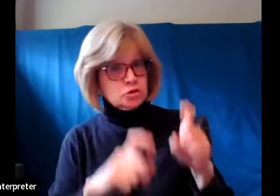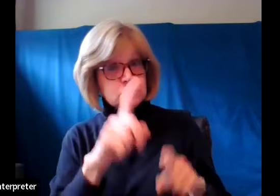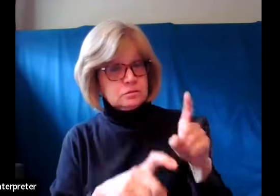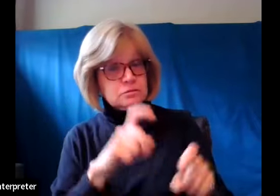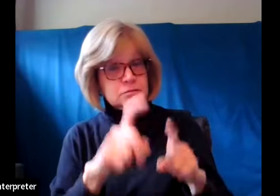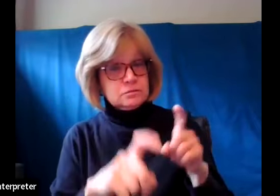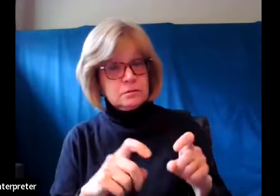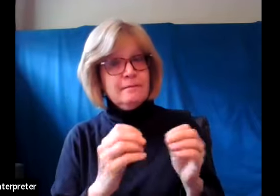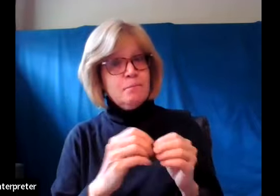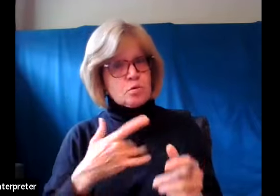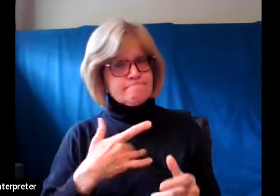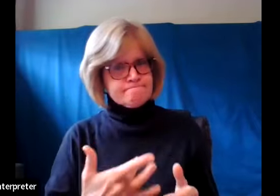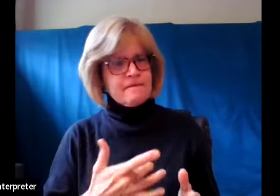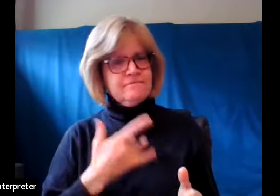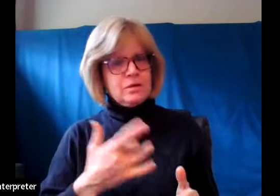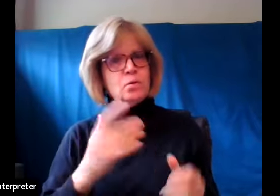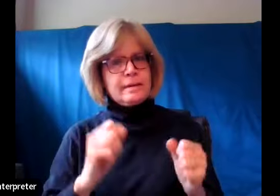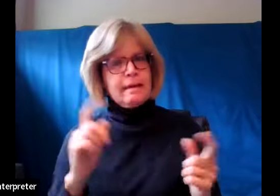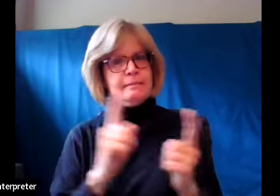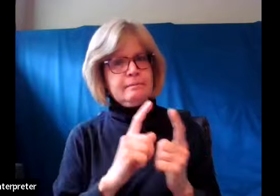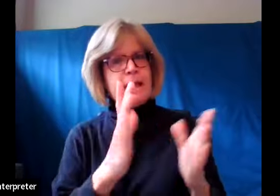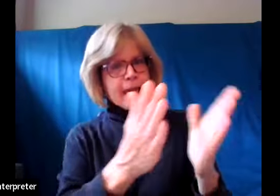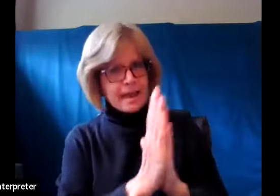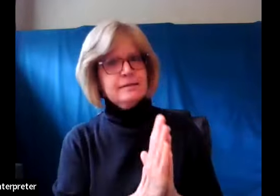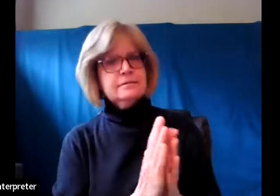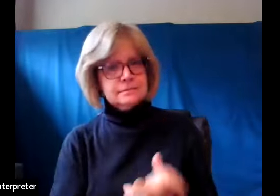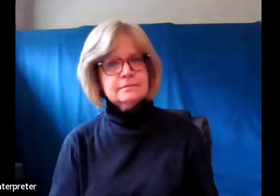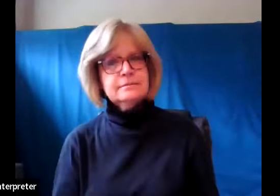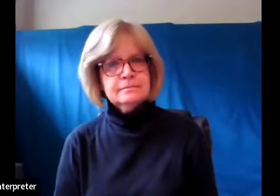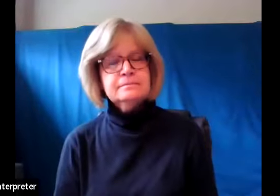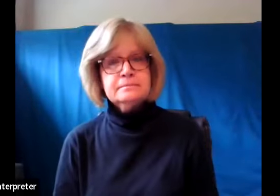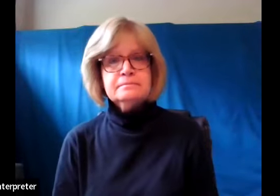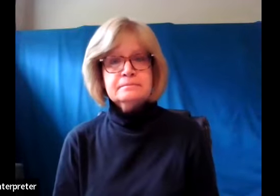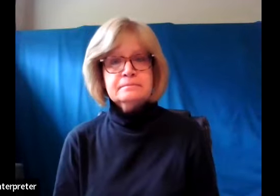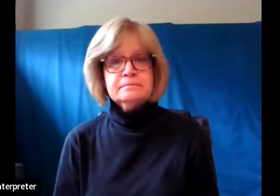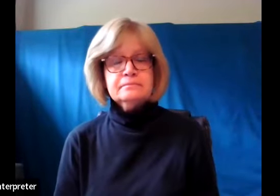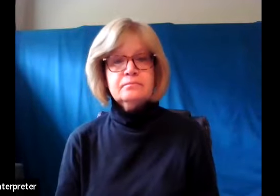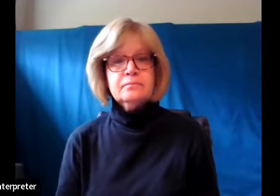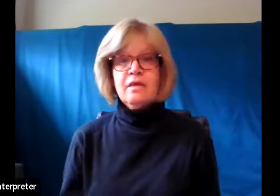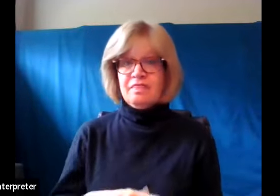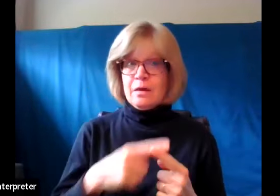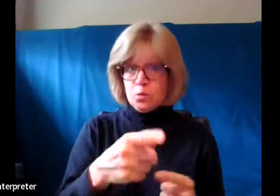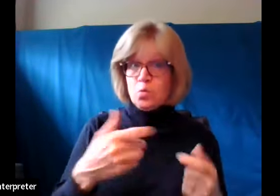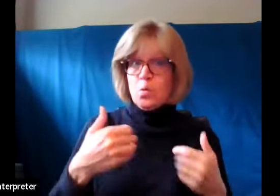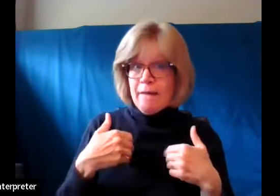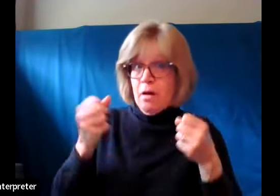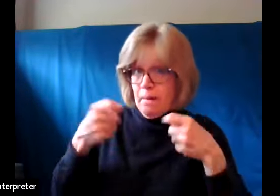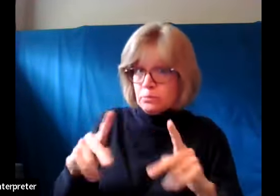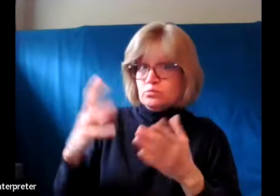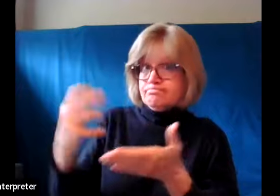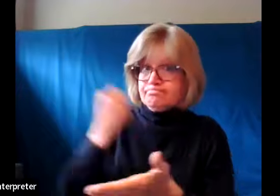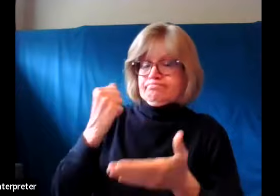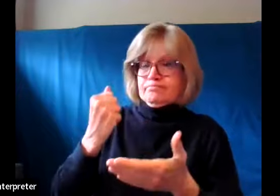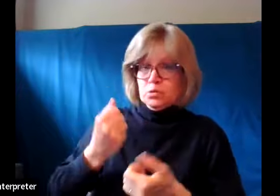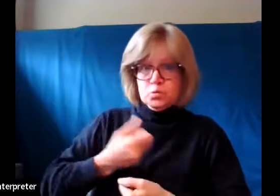they're more likely to feel like they can come to you and ask a question, which gives you an opening to share